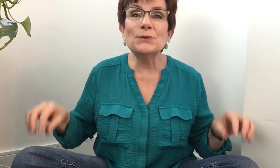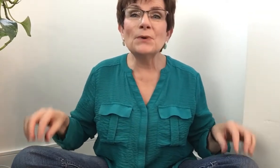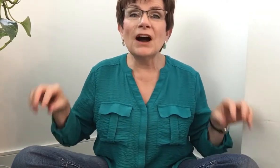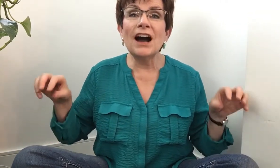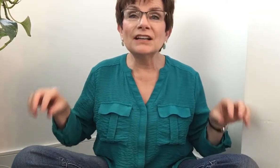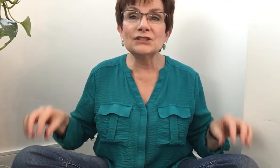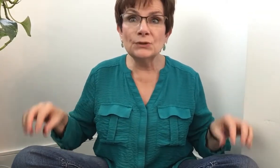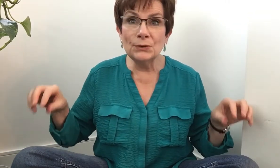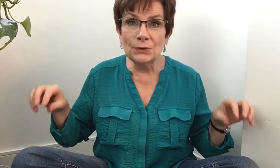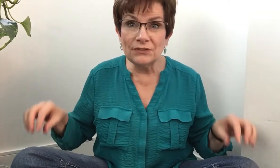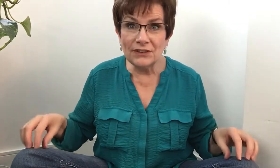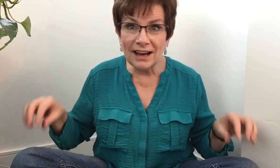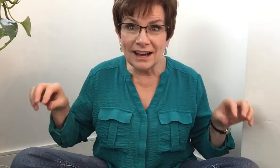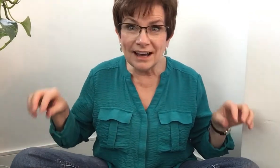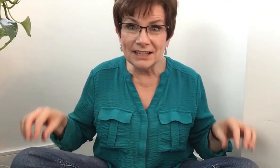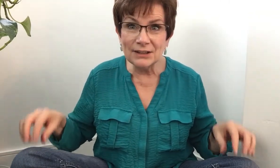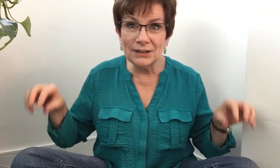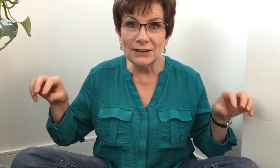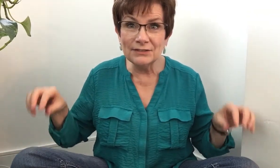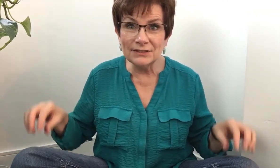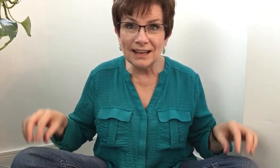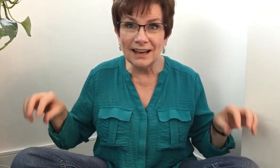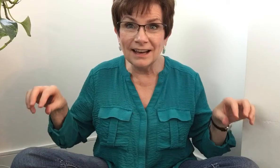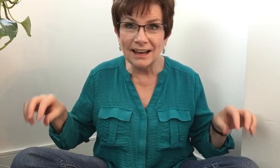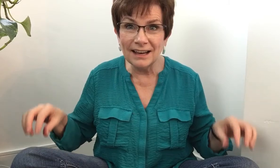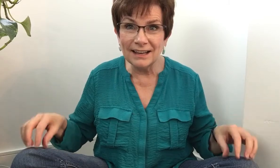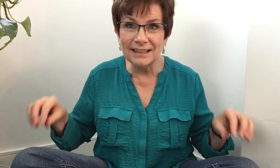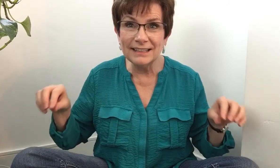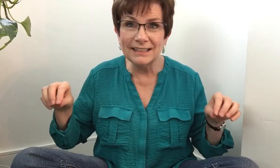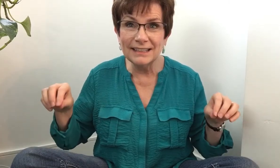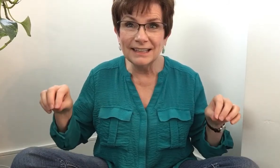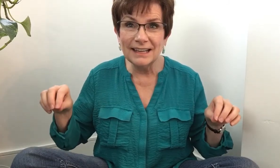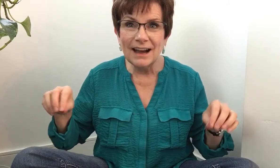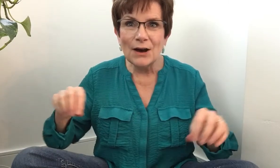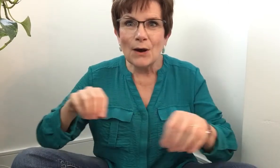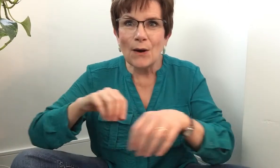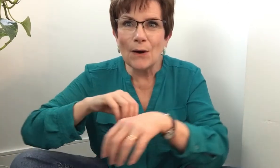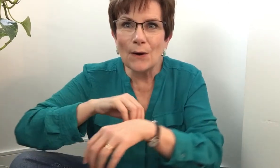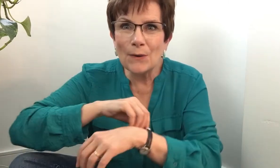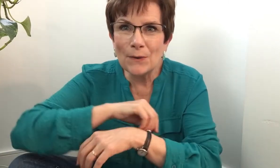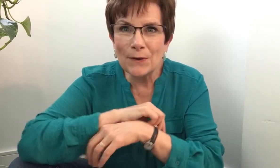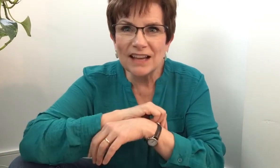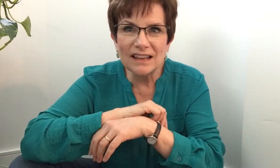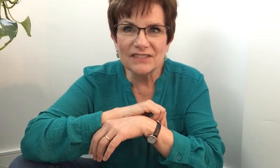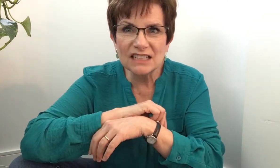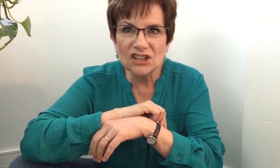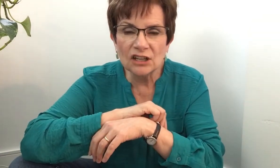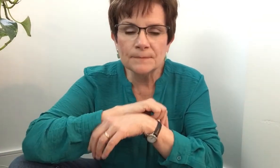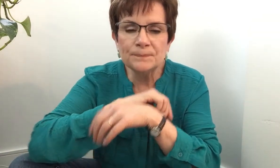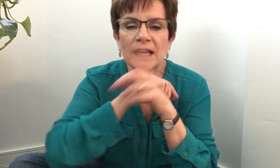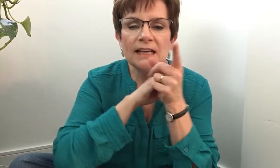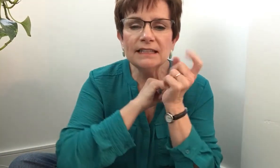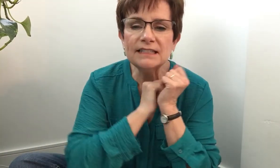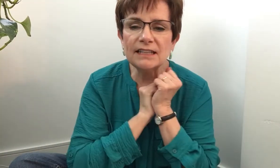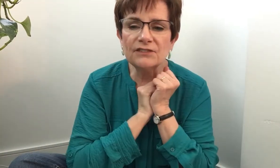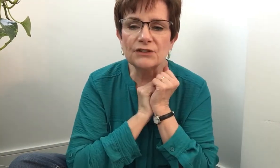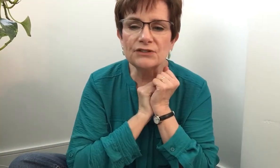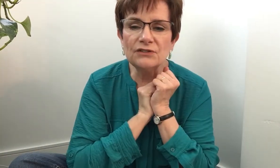watch you firefly. Oh, I love that song. Let's take the first two